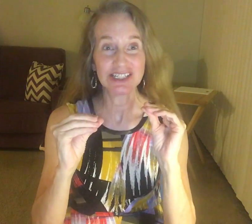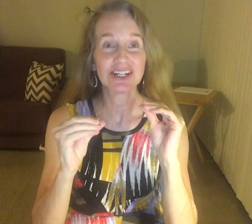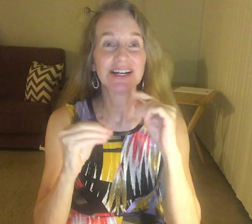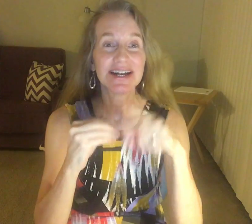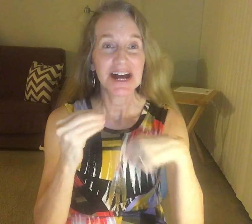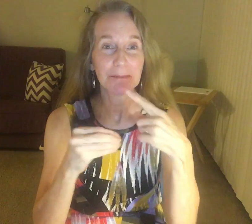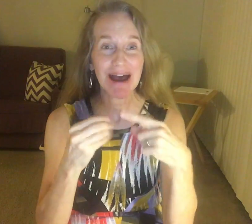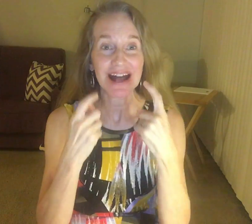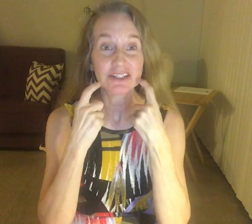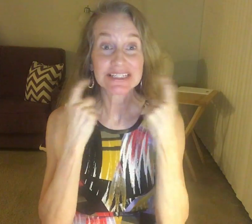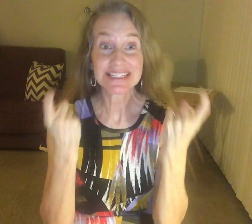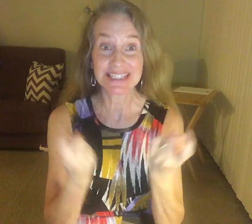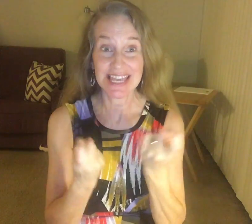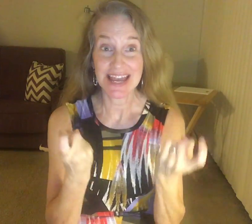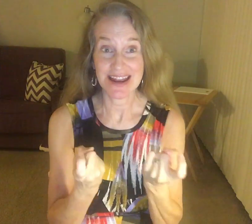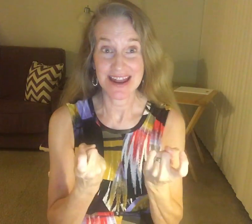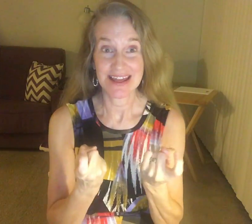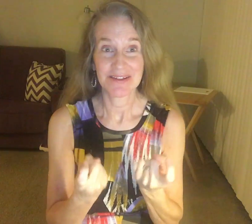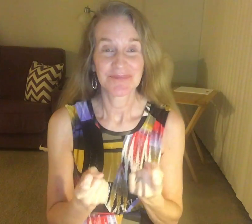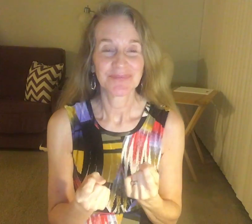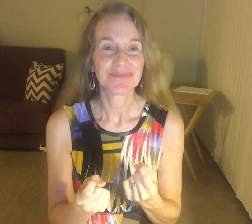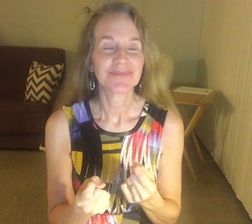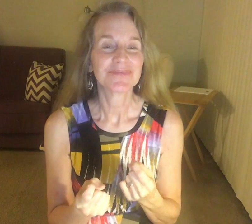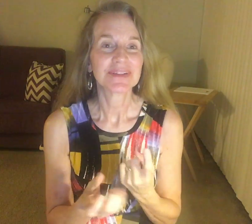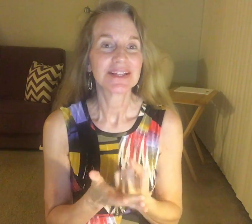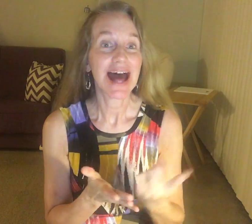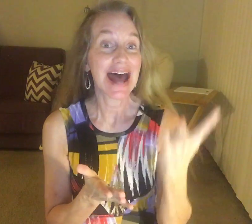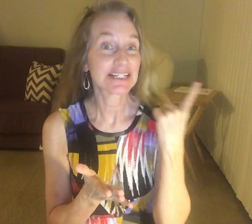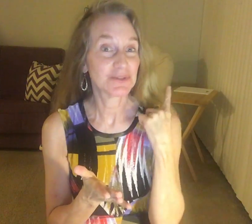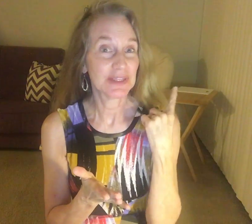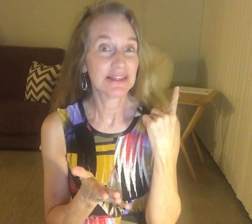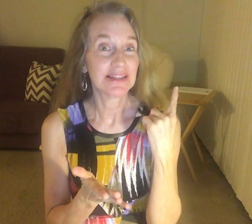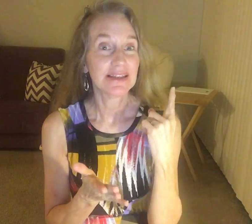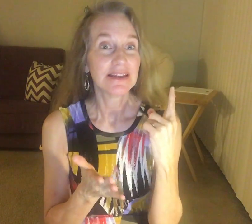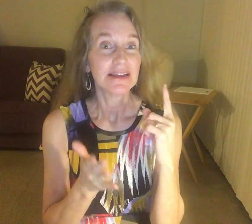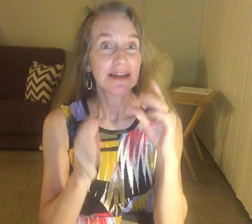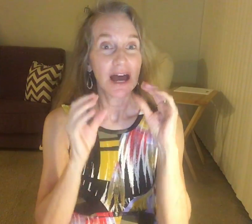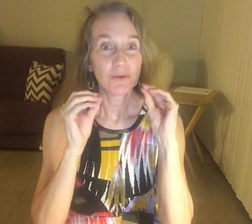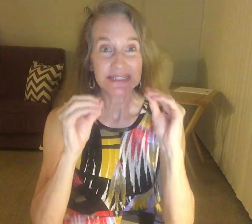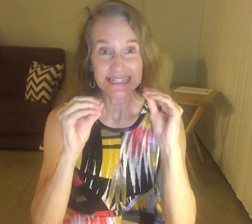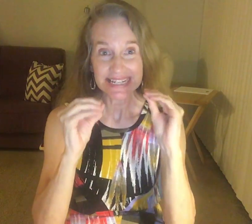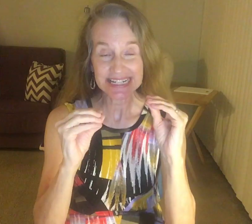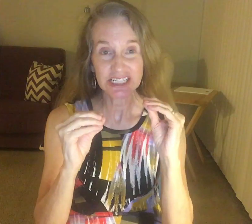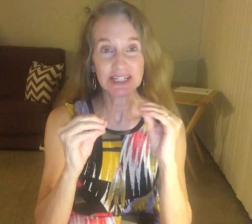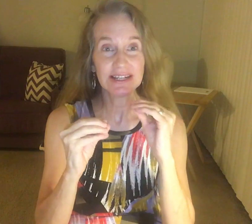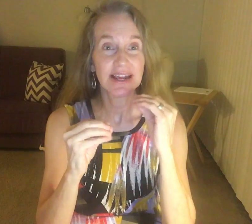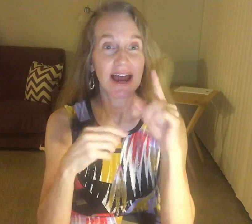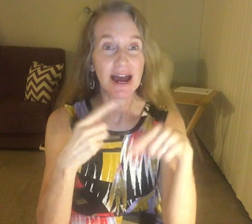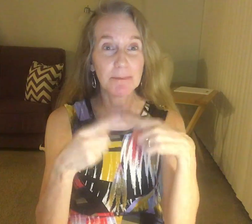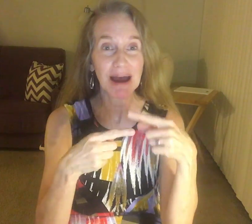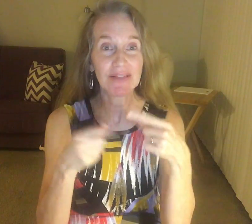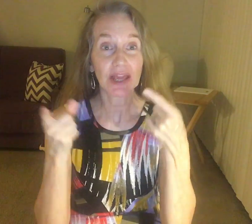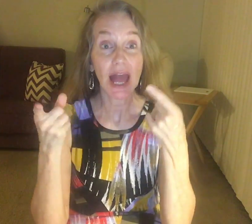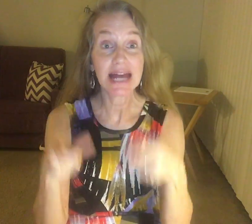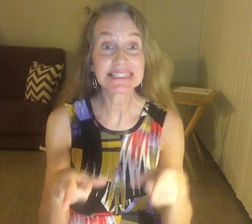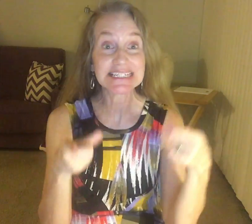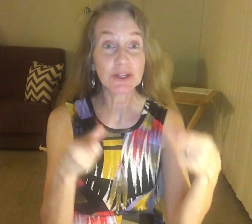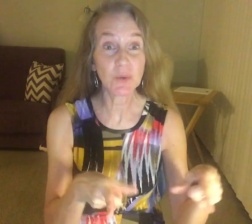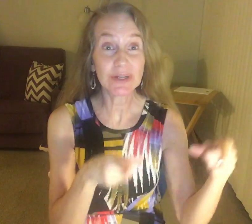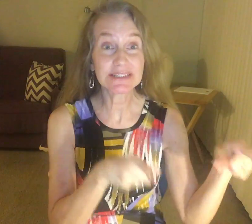about sin, largely I'm going to teach you about the secrets